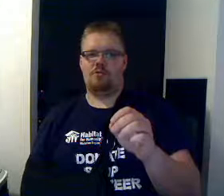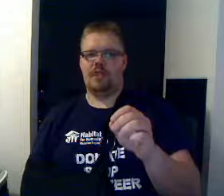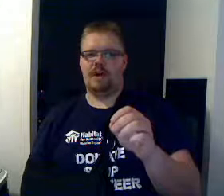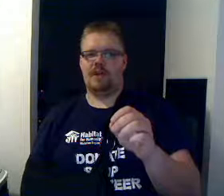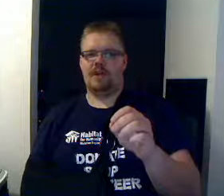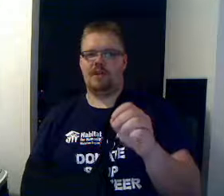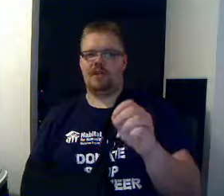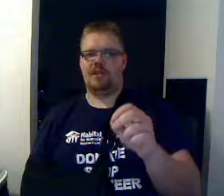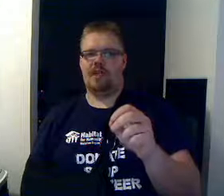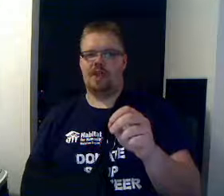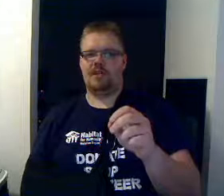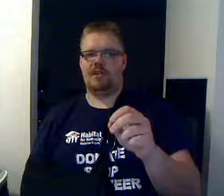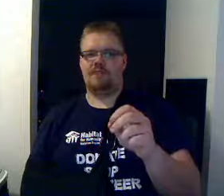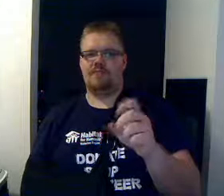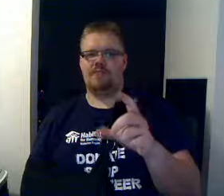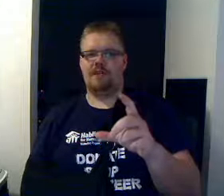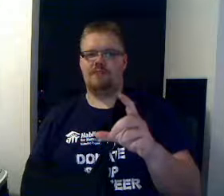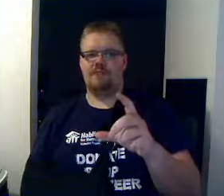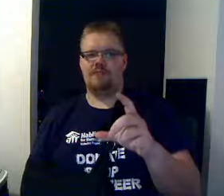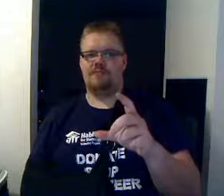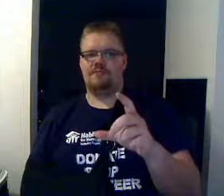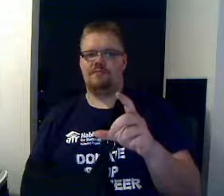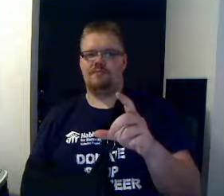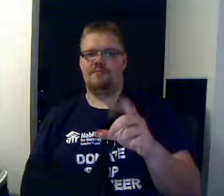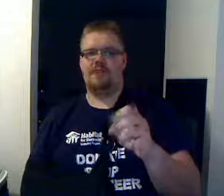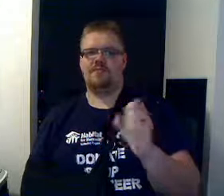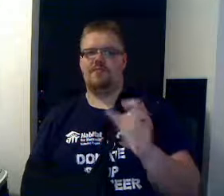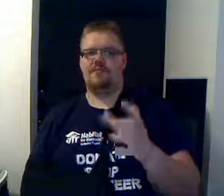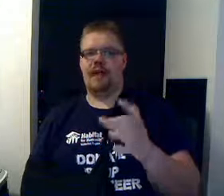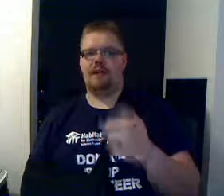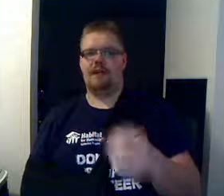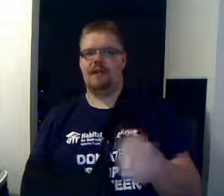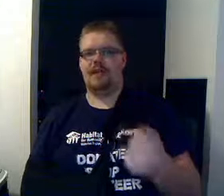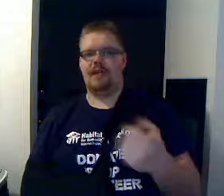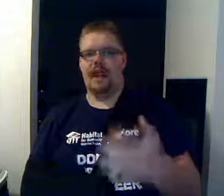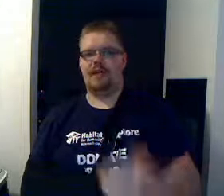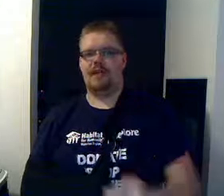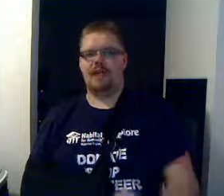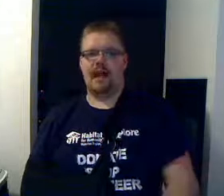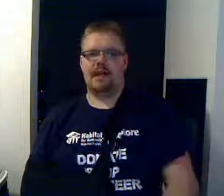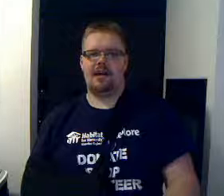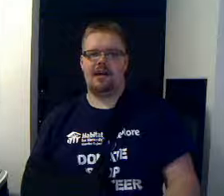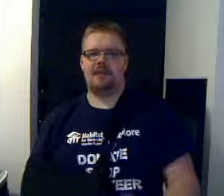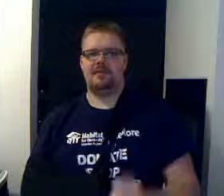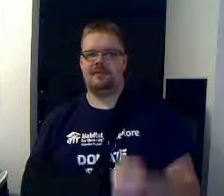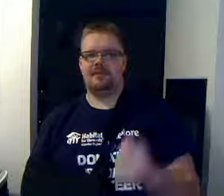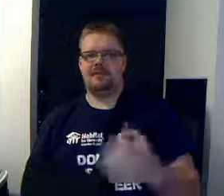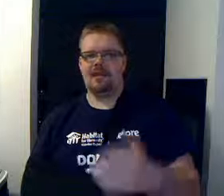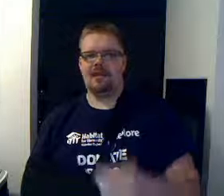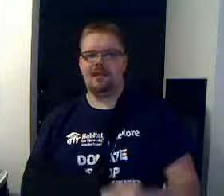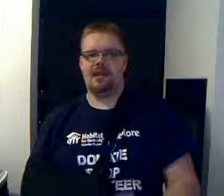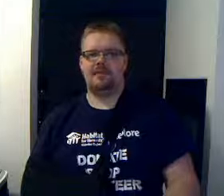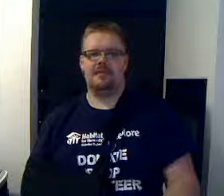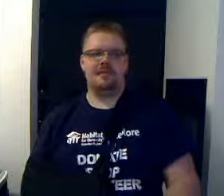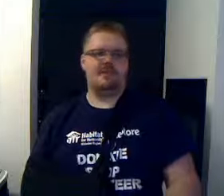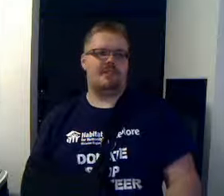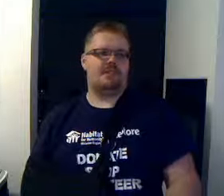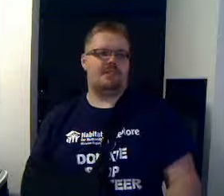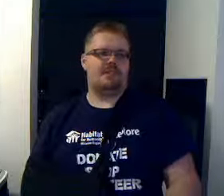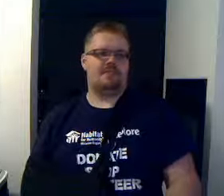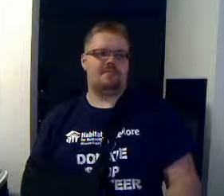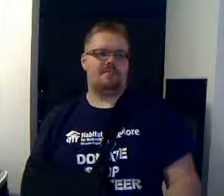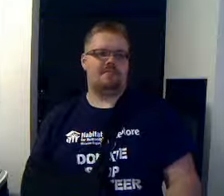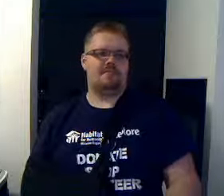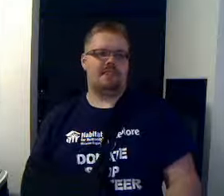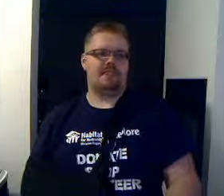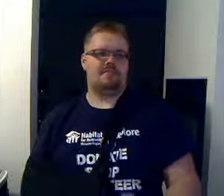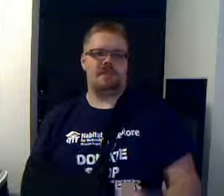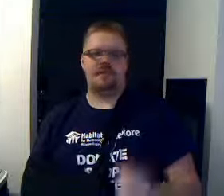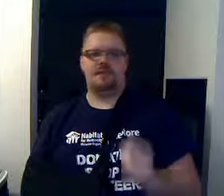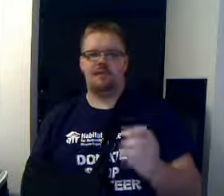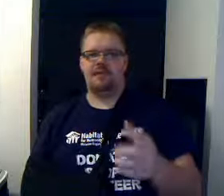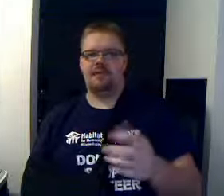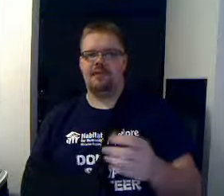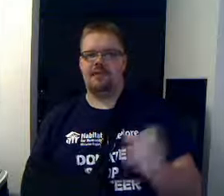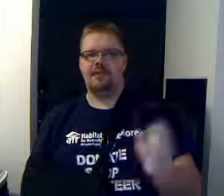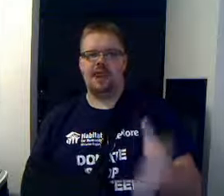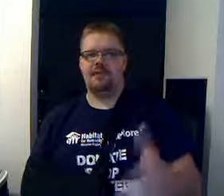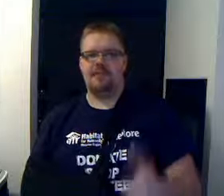away geographically from either of those, but you're preparing, you're gathering allies, you're studying, you know, whatever you're doing, you're crafting